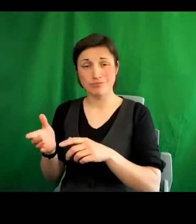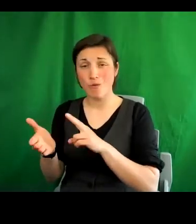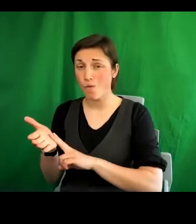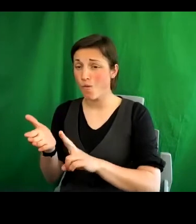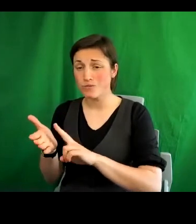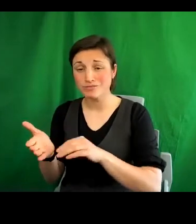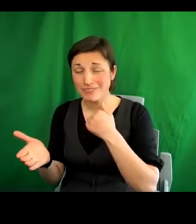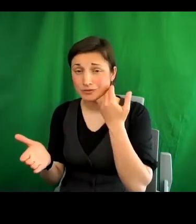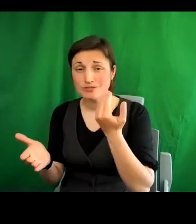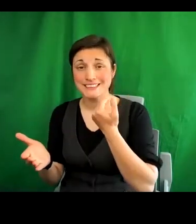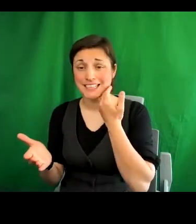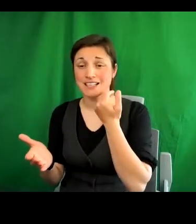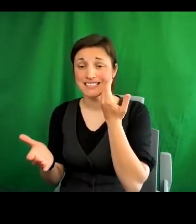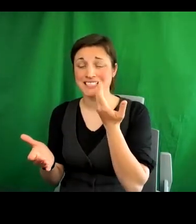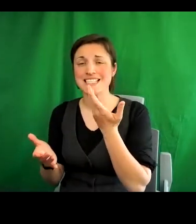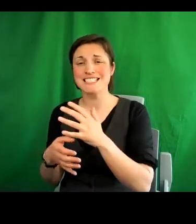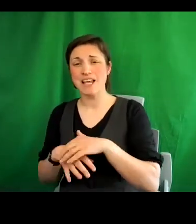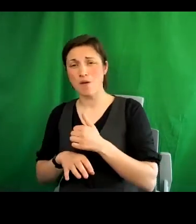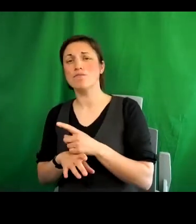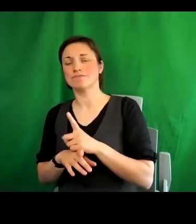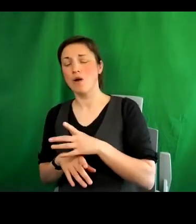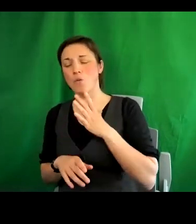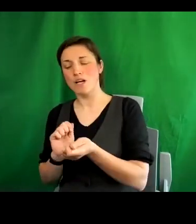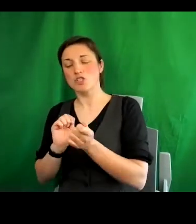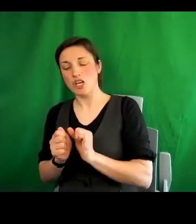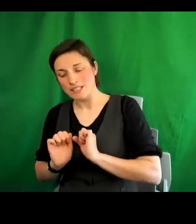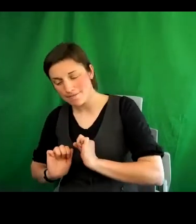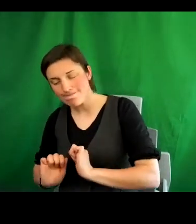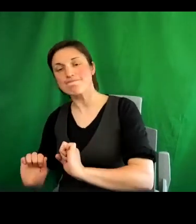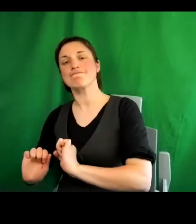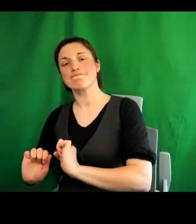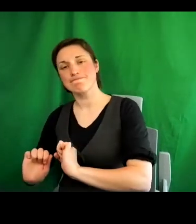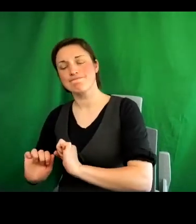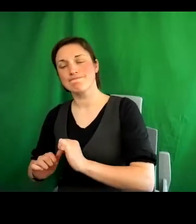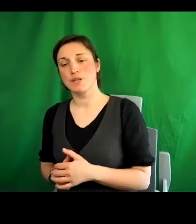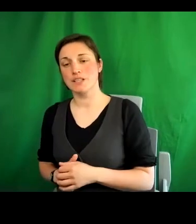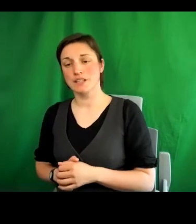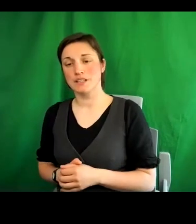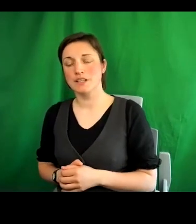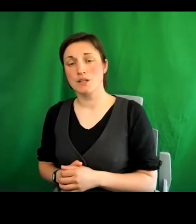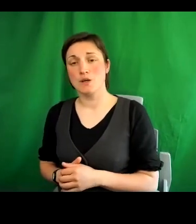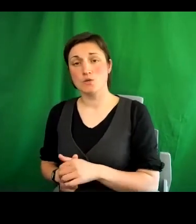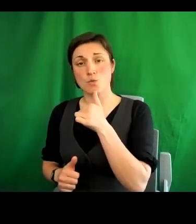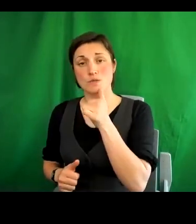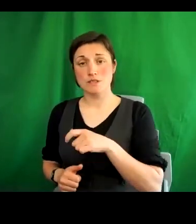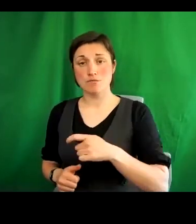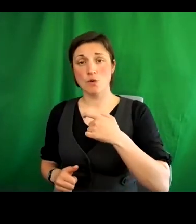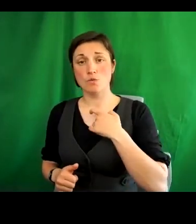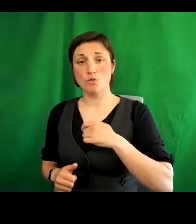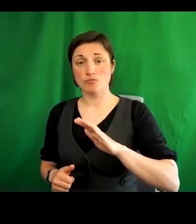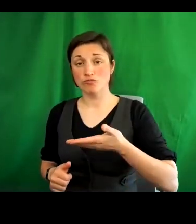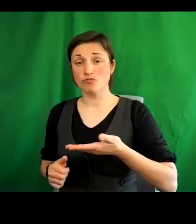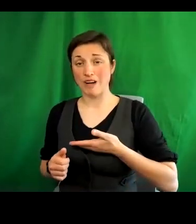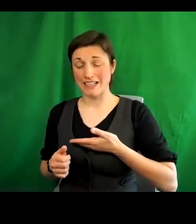to set the agenda for their own change, using human rights instruments like documentation, monitoring